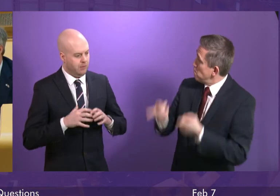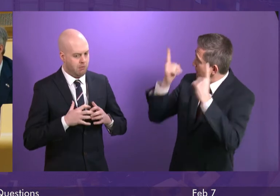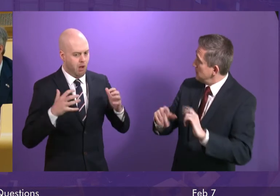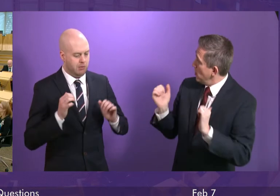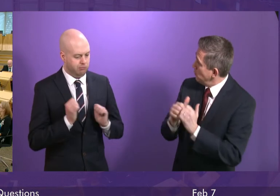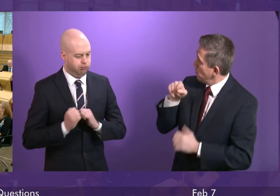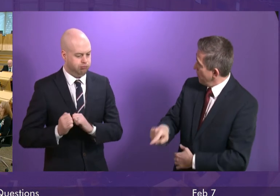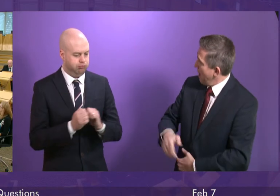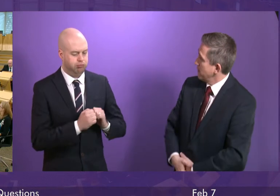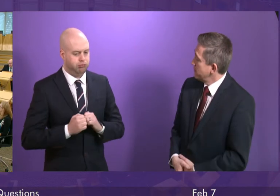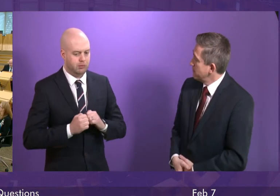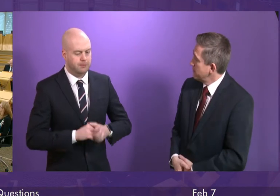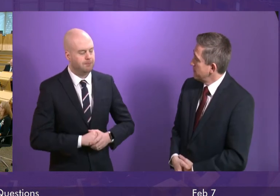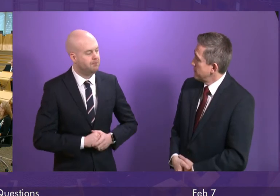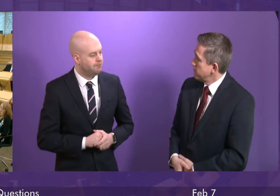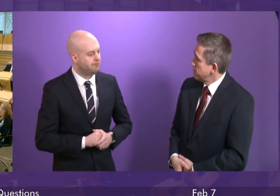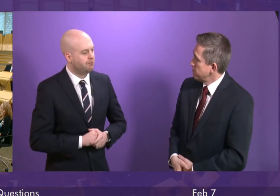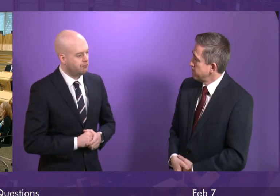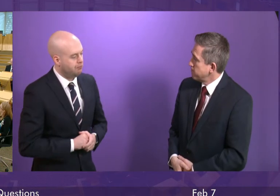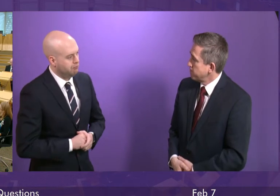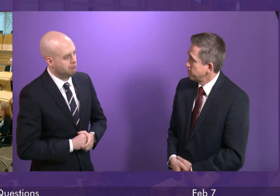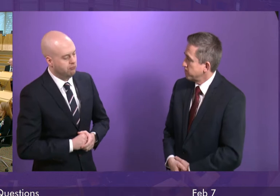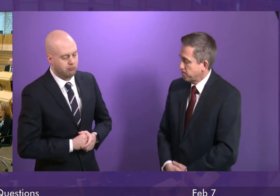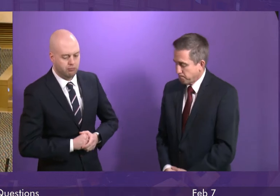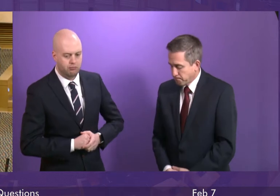pledge? Deputy First Minister.